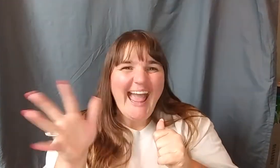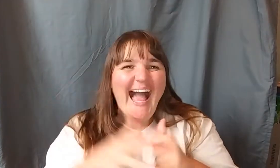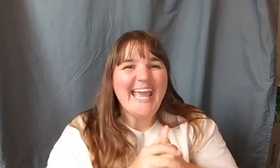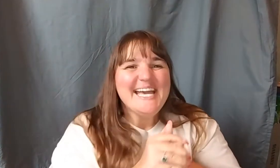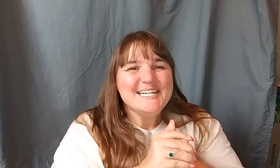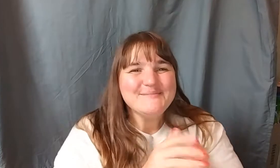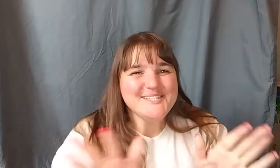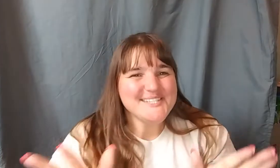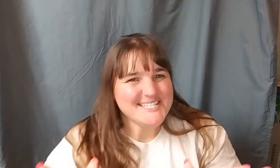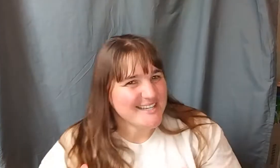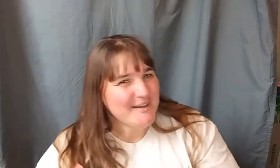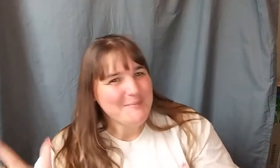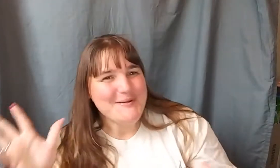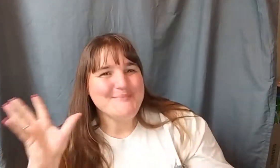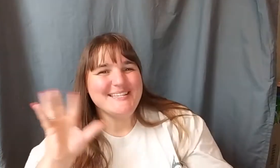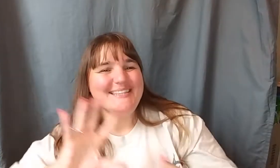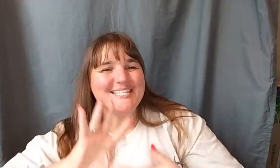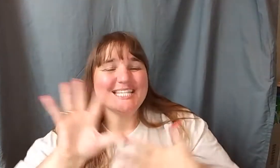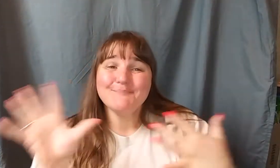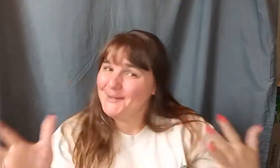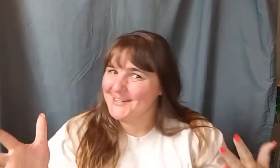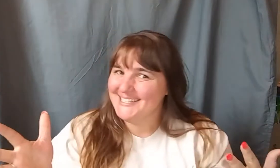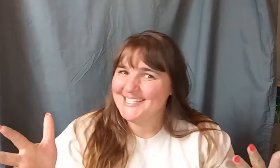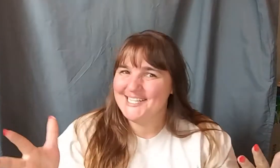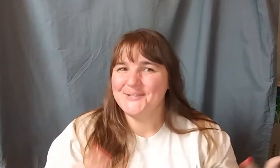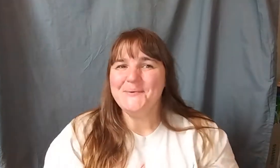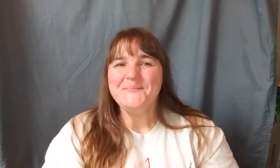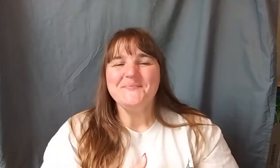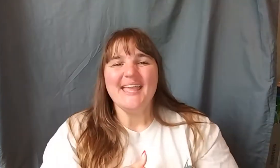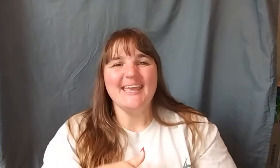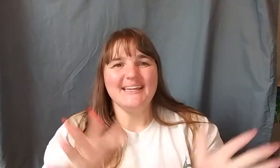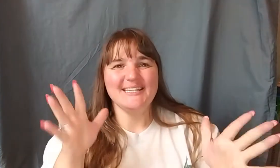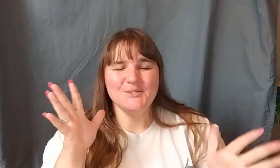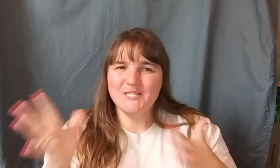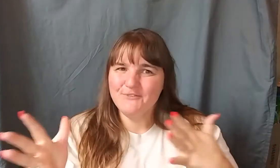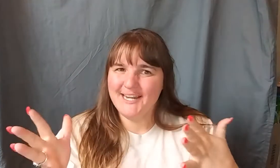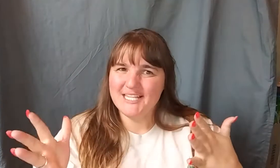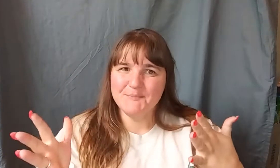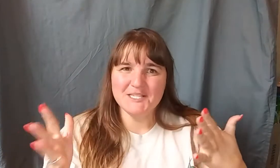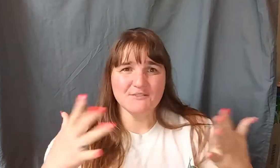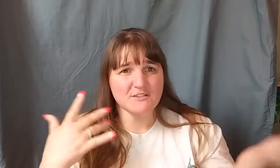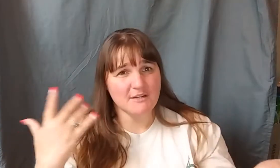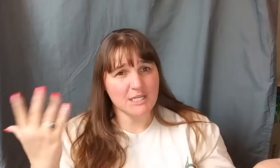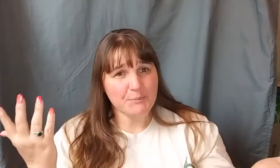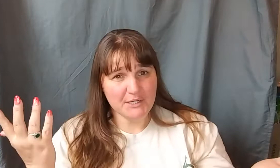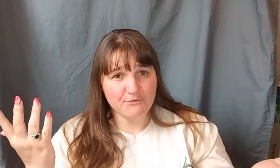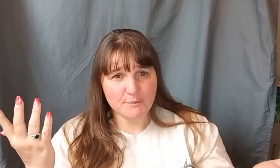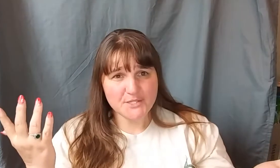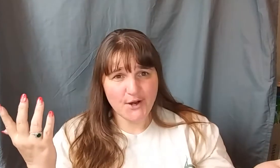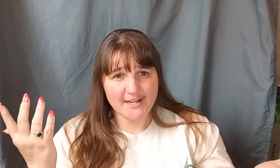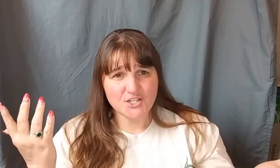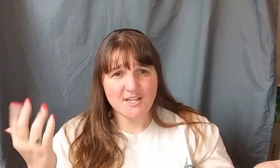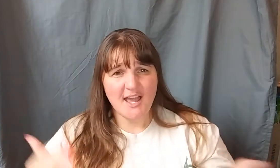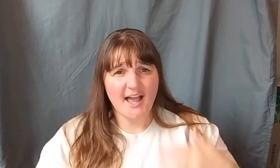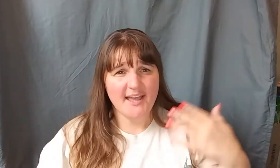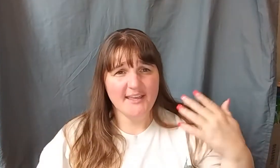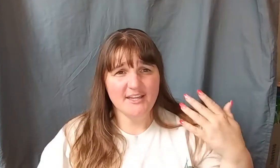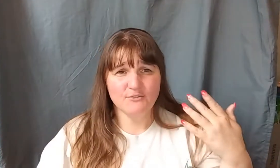Hi, I'm Suzy J. Cobwebs, and this is my writing channel, and I do different aspects of starting a brand from scratch. I have